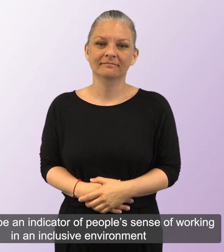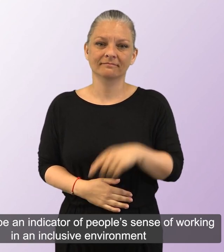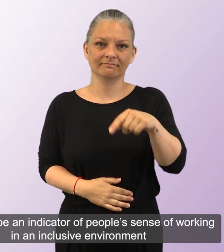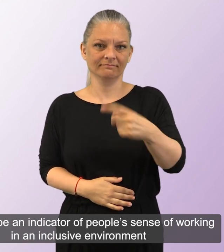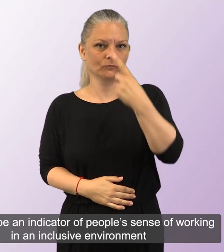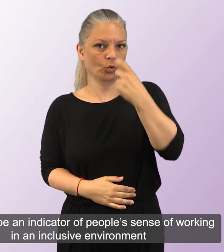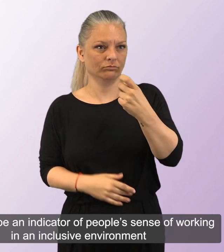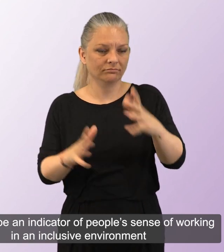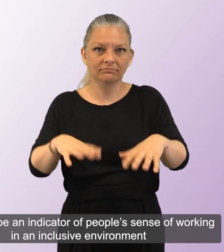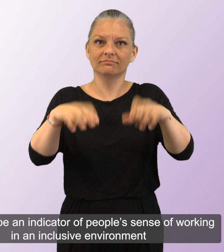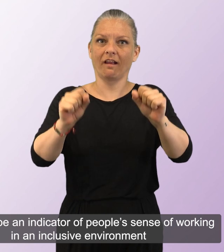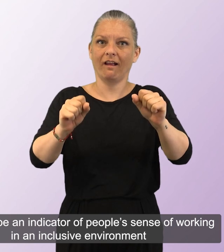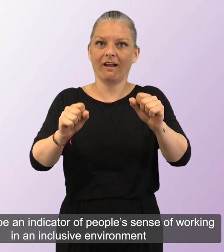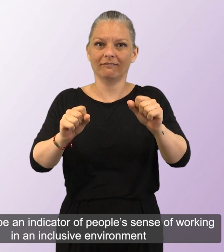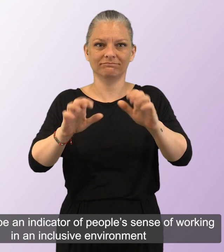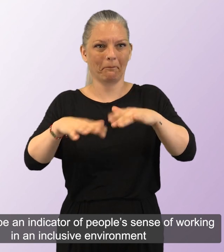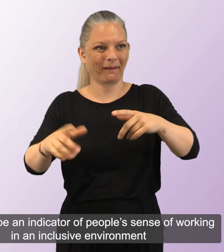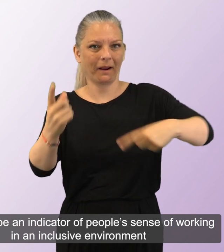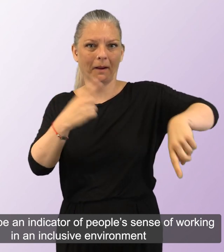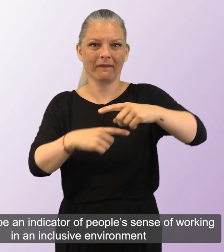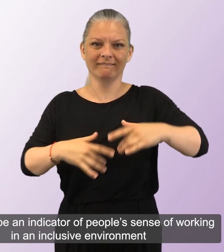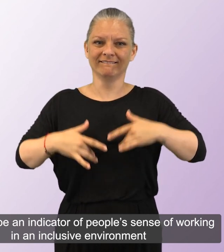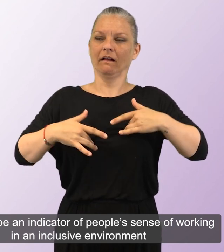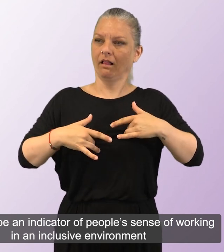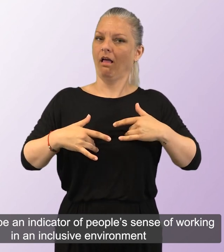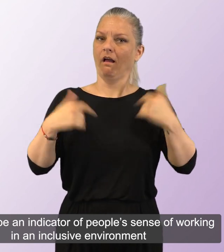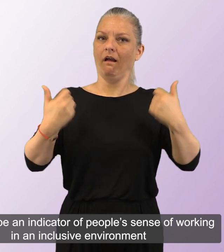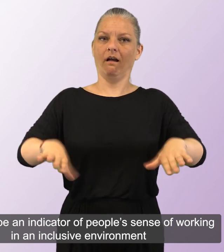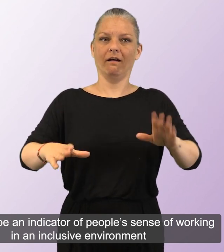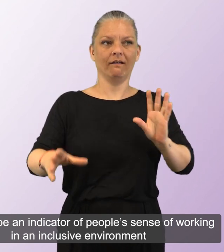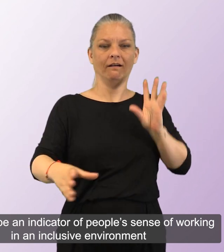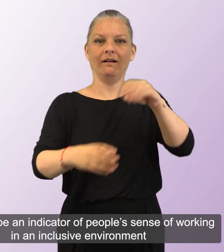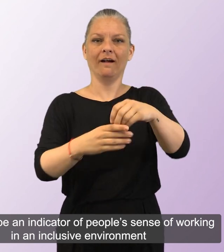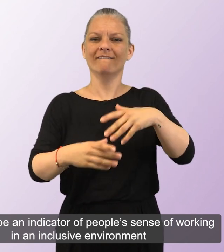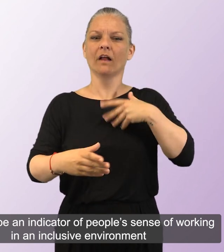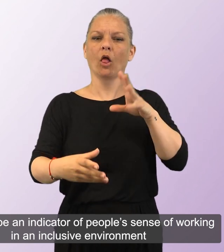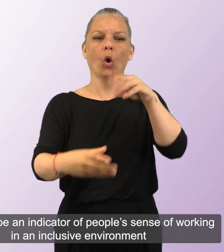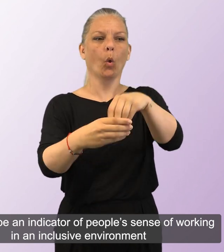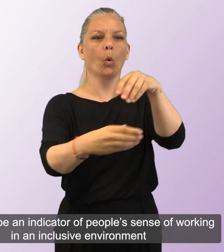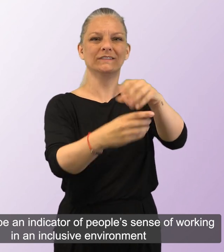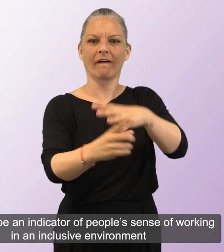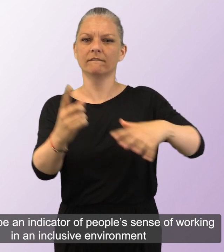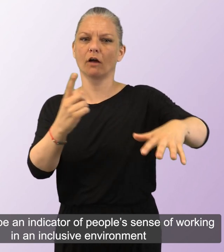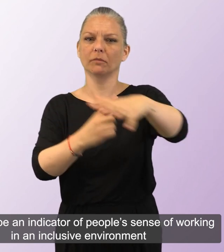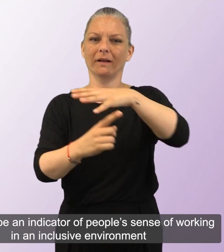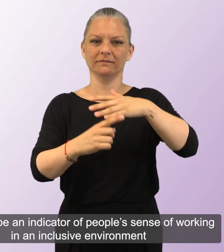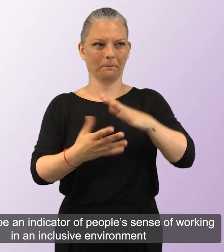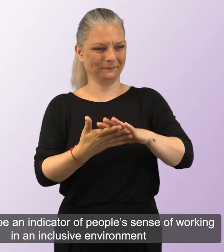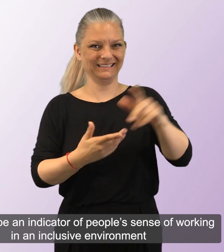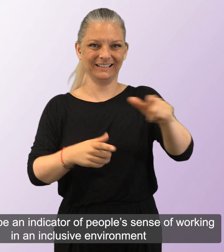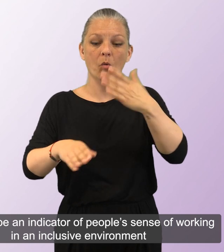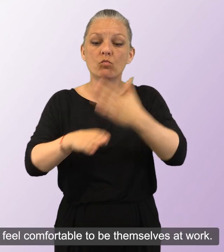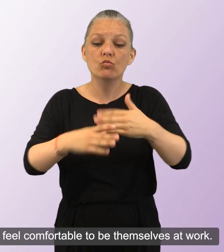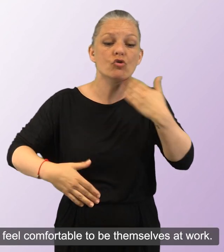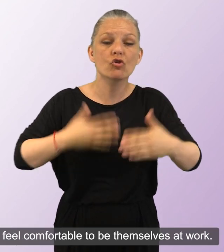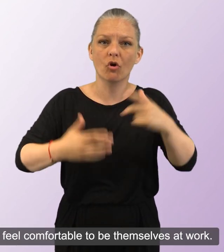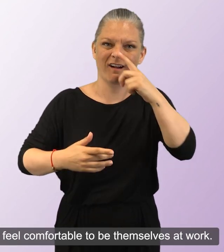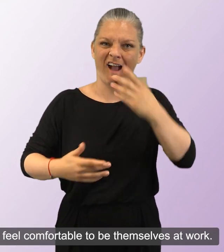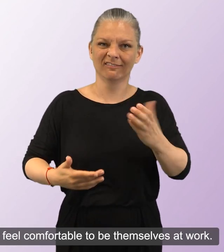This could be an indicator of people's sense of working in an inclusive environment, where they feel comfortable to be themselves at work.